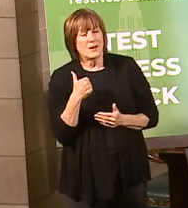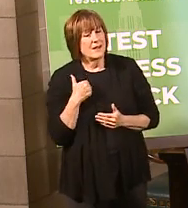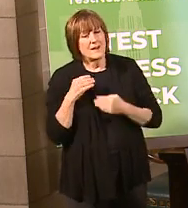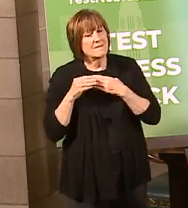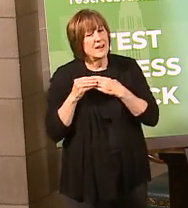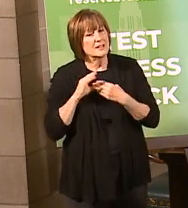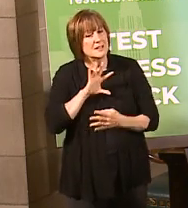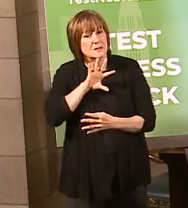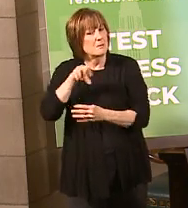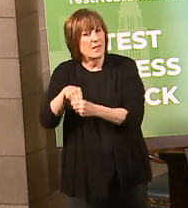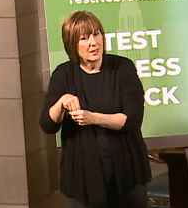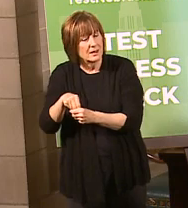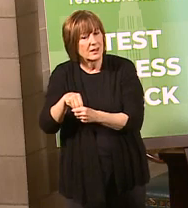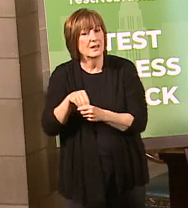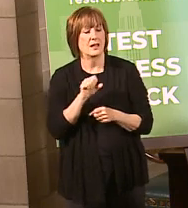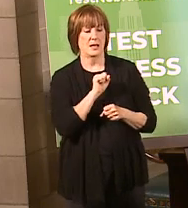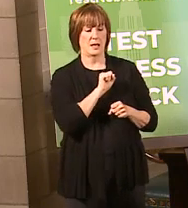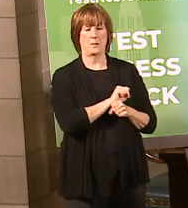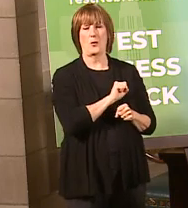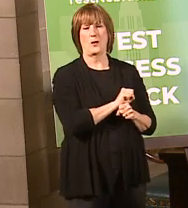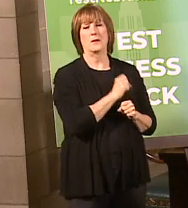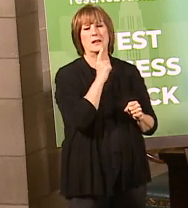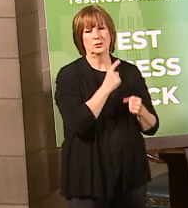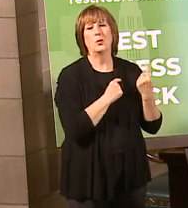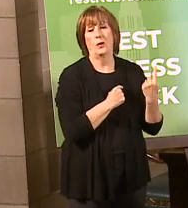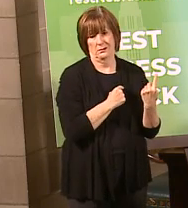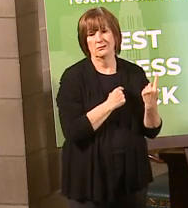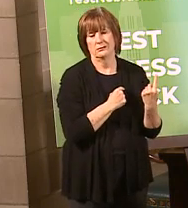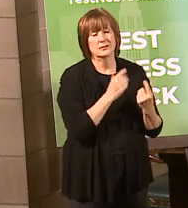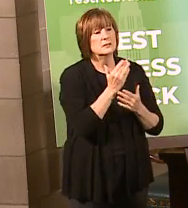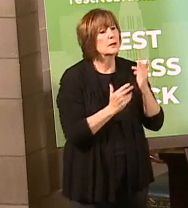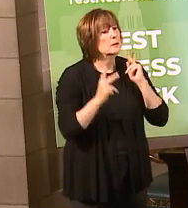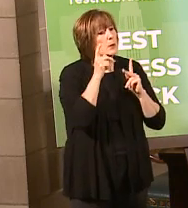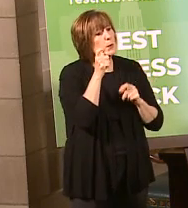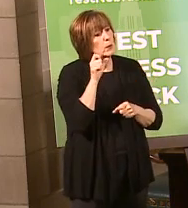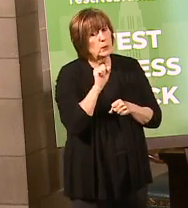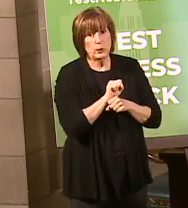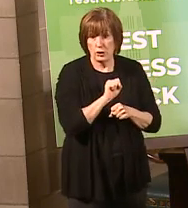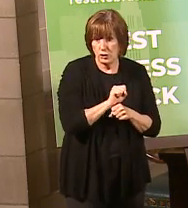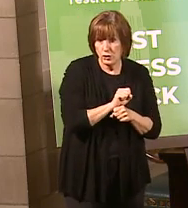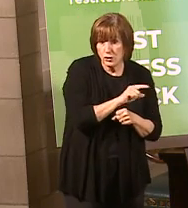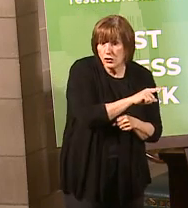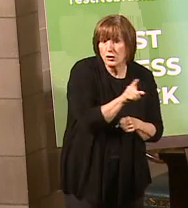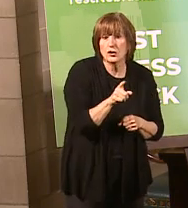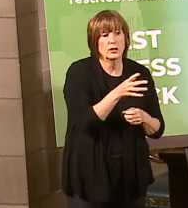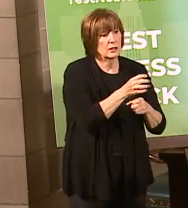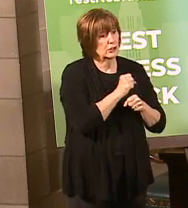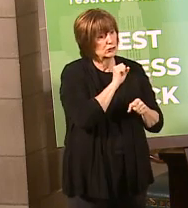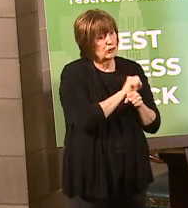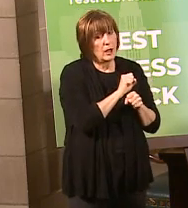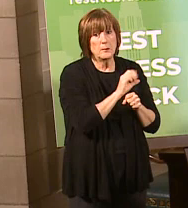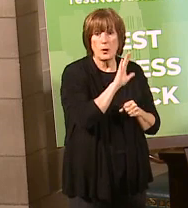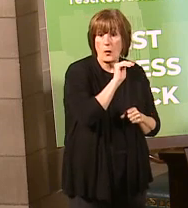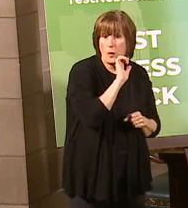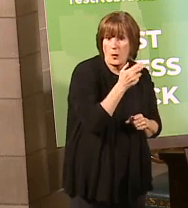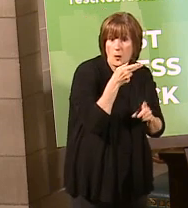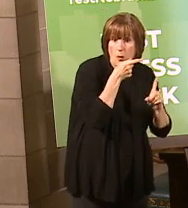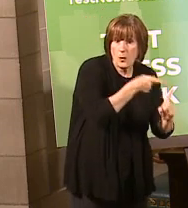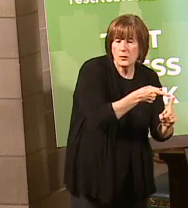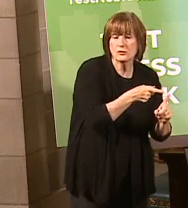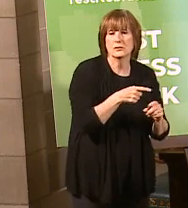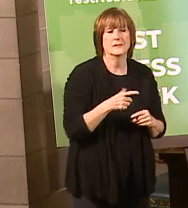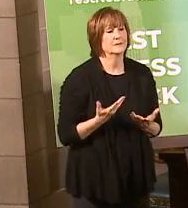in them and those would be employment services and so some of our folks who are employed and receive job coaching, unfortunately,